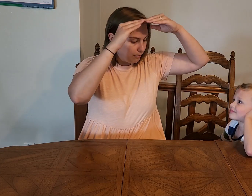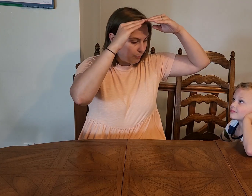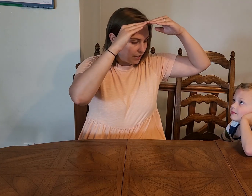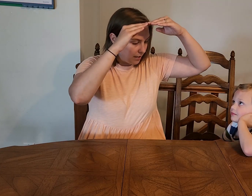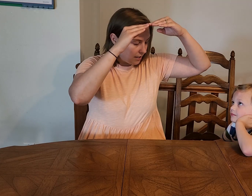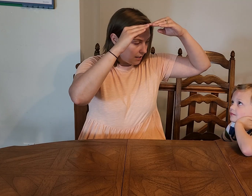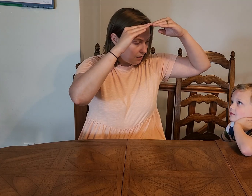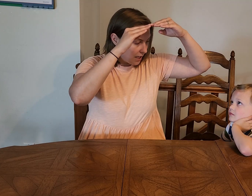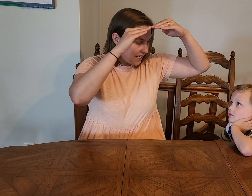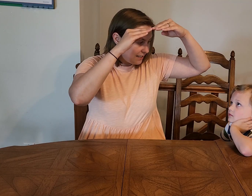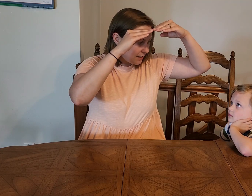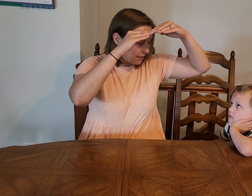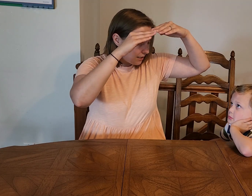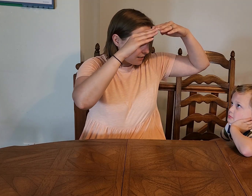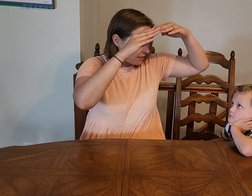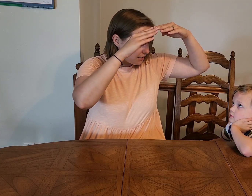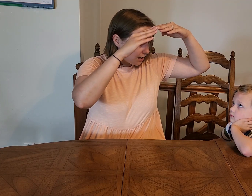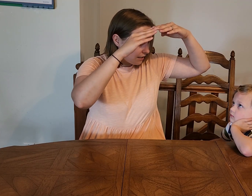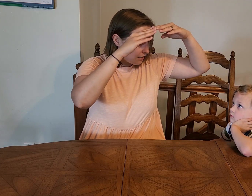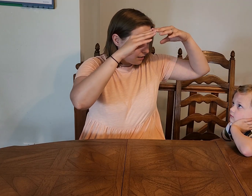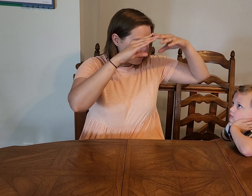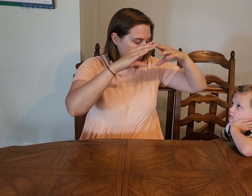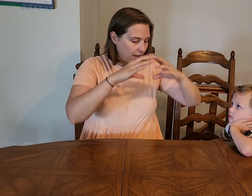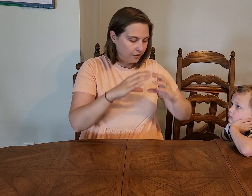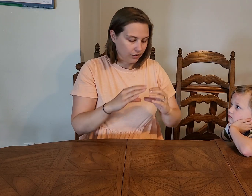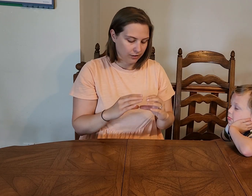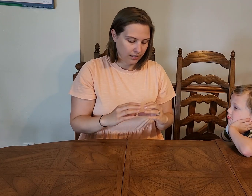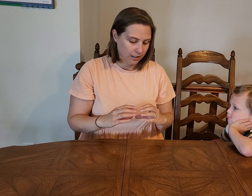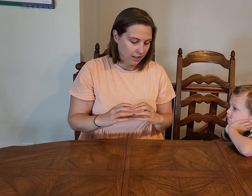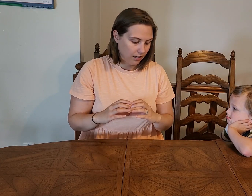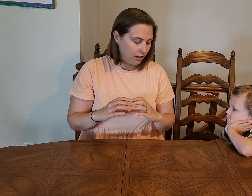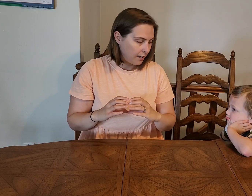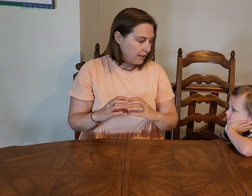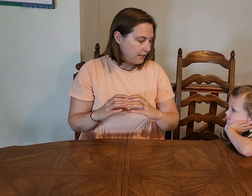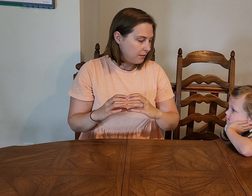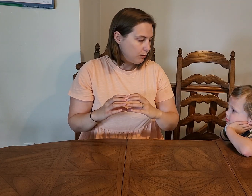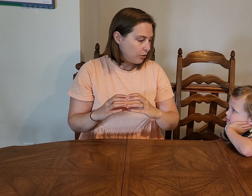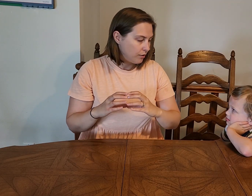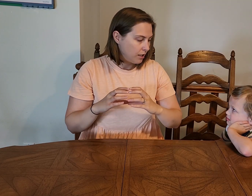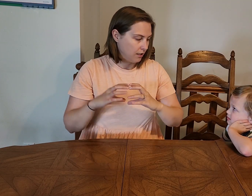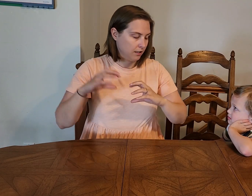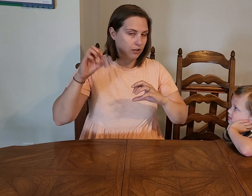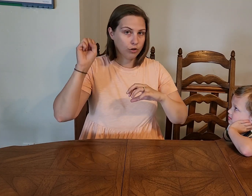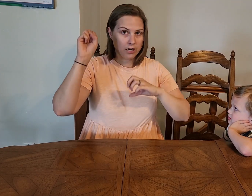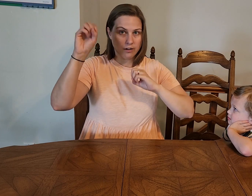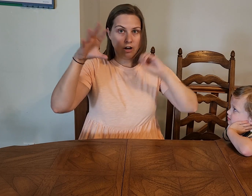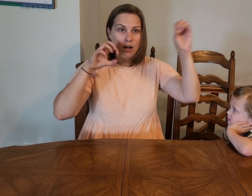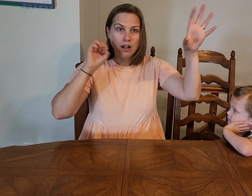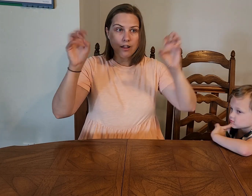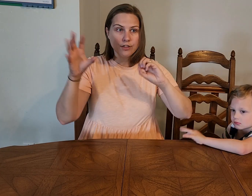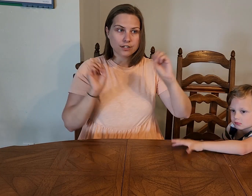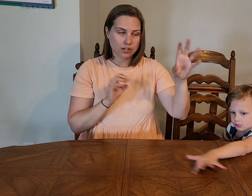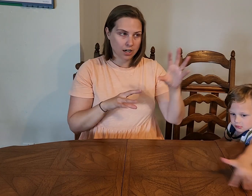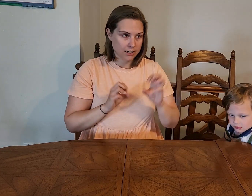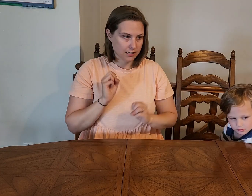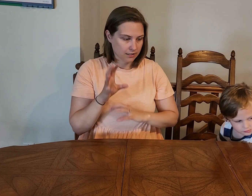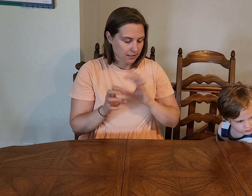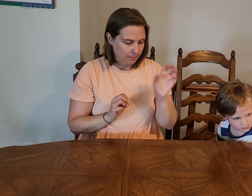big light is the sun and the little light is the moon. You created all the stars in the